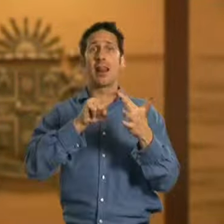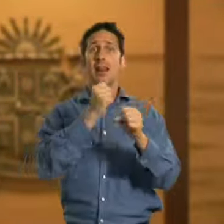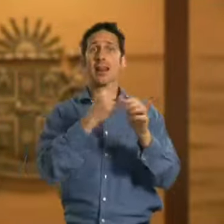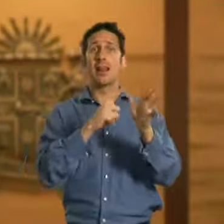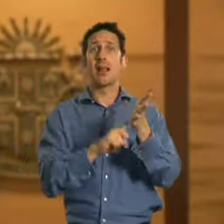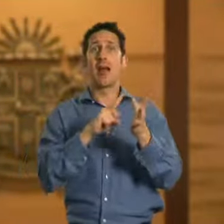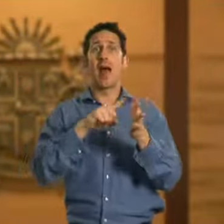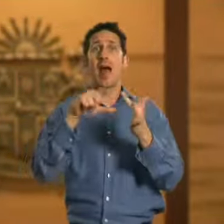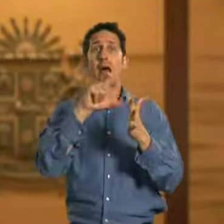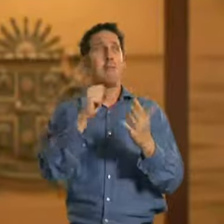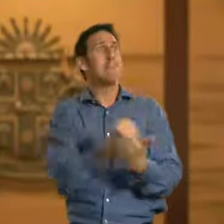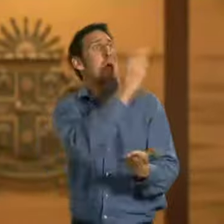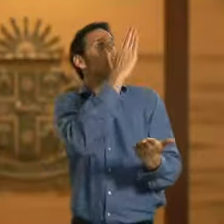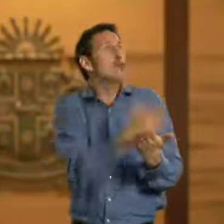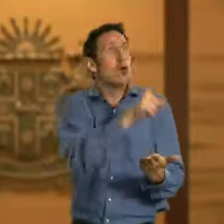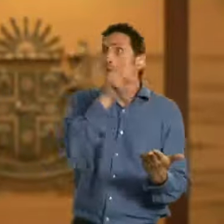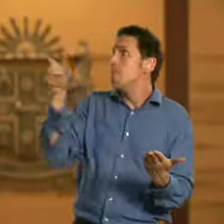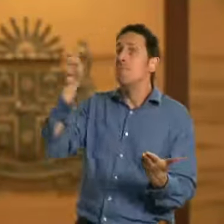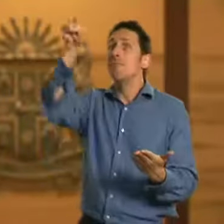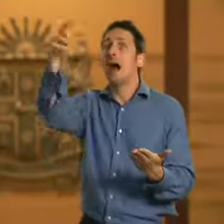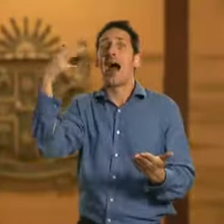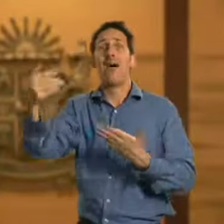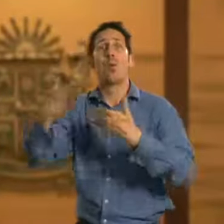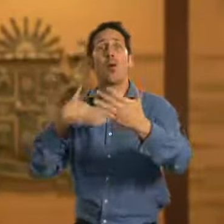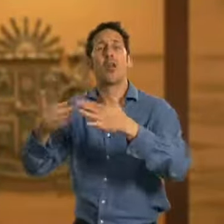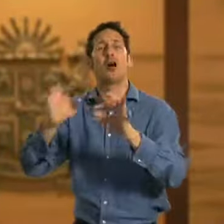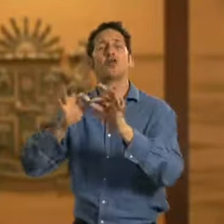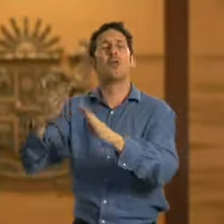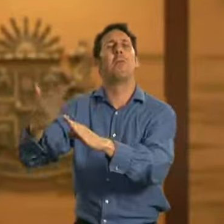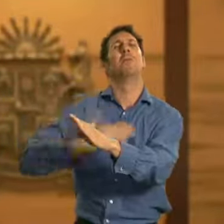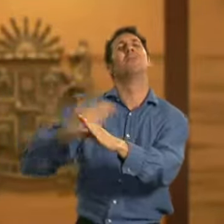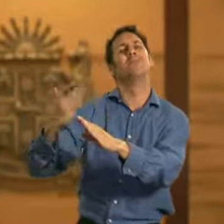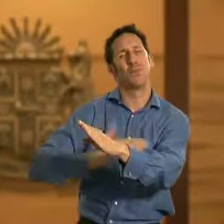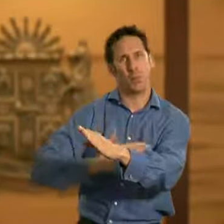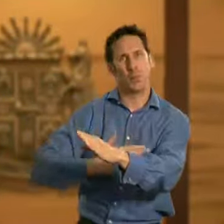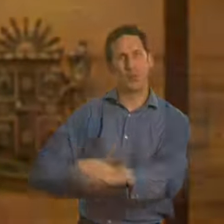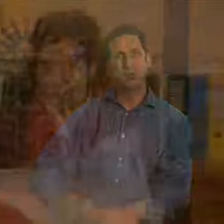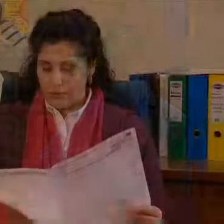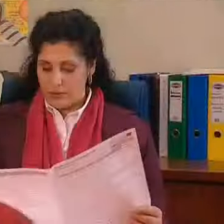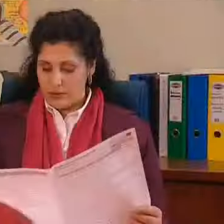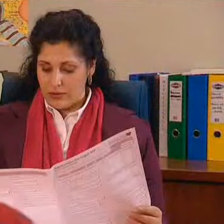Again, the Deaf Society, or Legal Aid, will help you with this before you go to court.